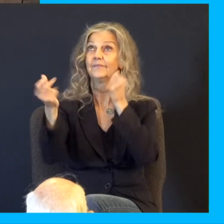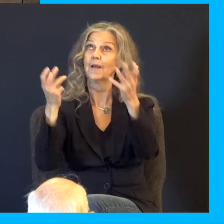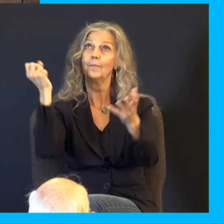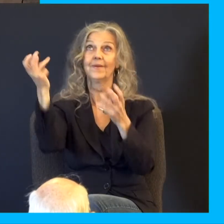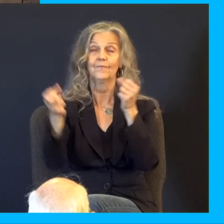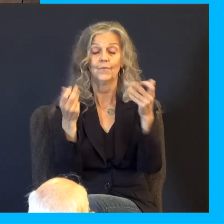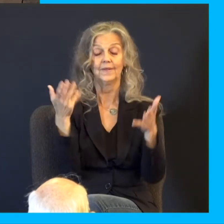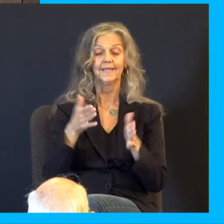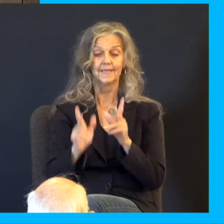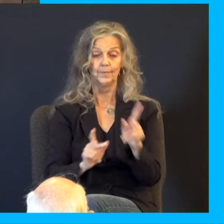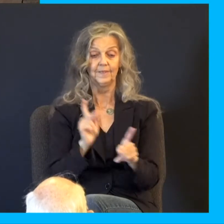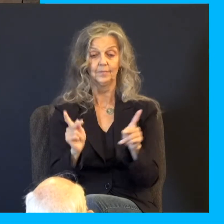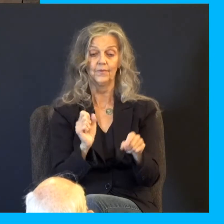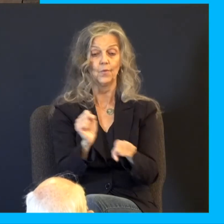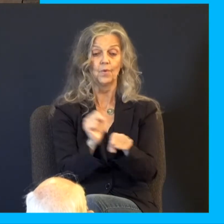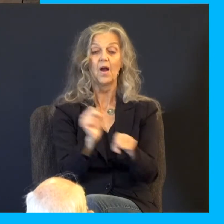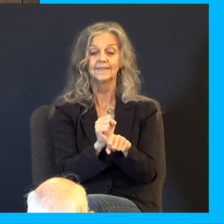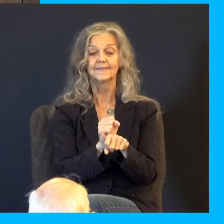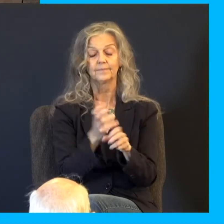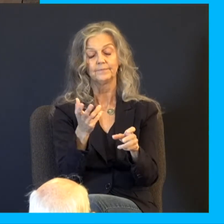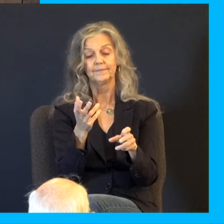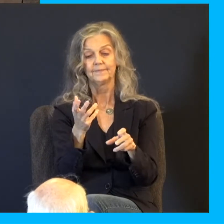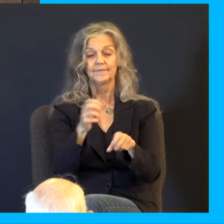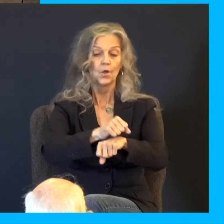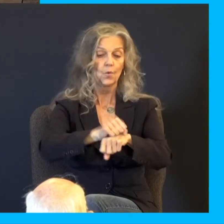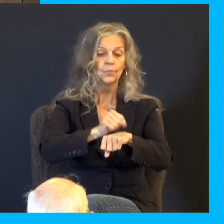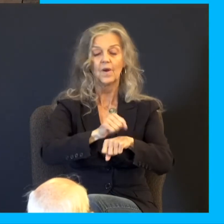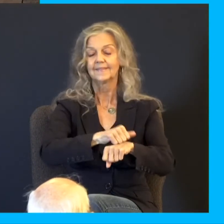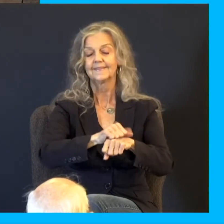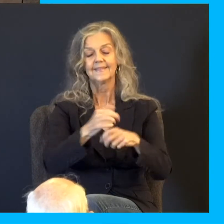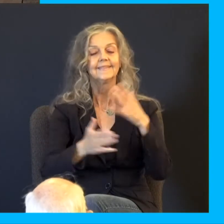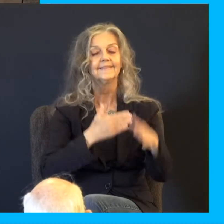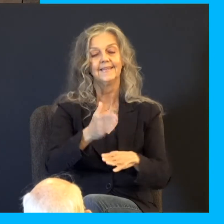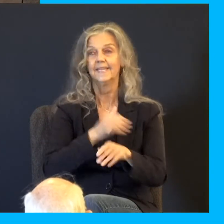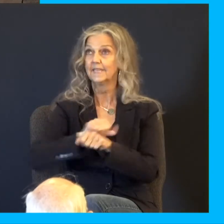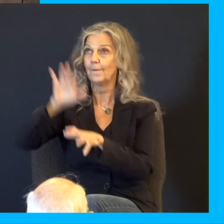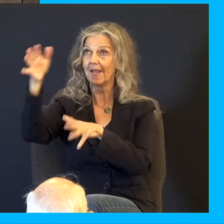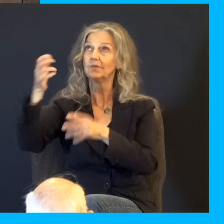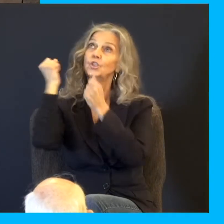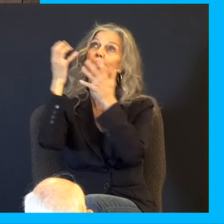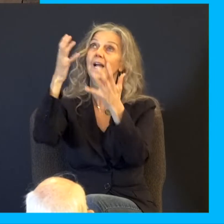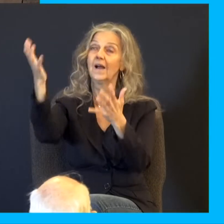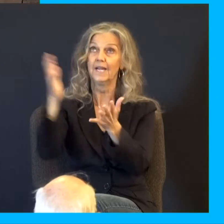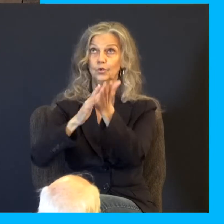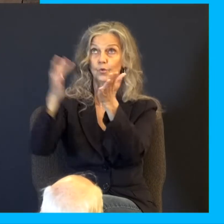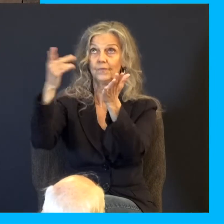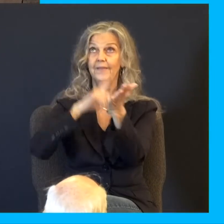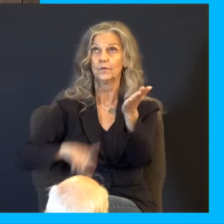the inhabitants of the rocks sing. Let them shout from the top of the mountains. Let them give glory unto the Lord, and declare his praise in